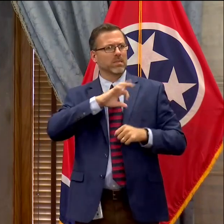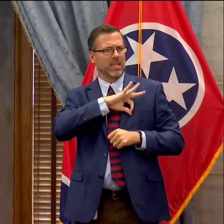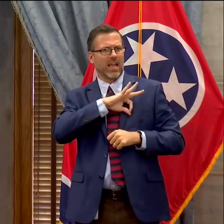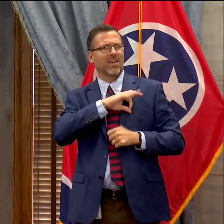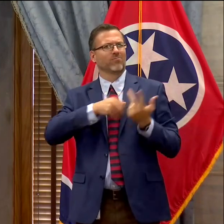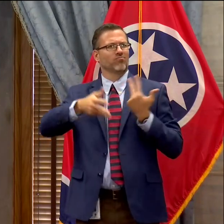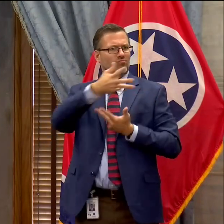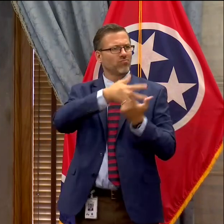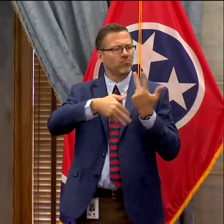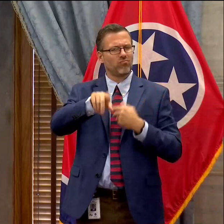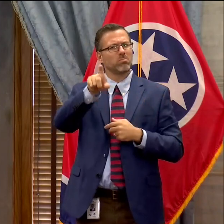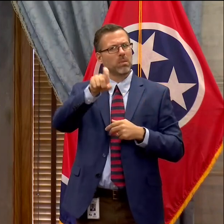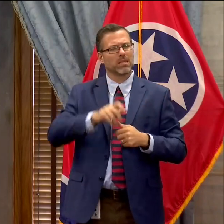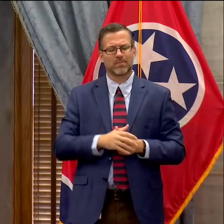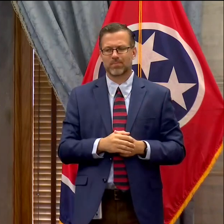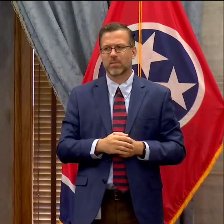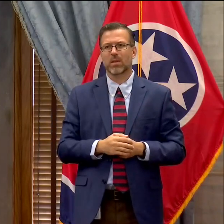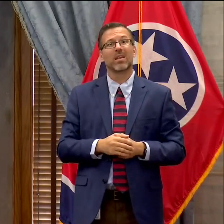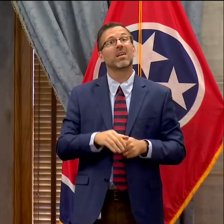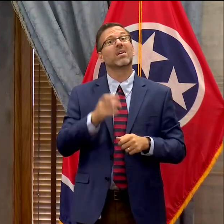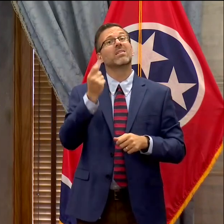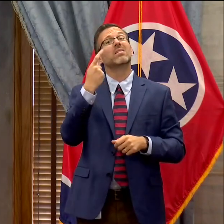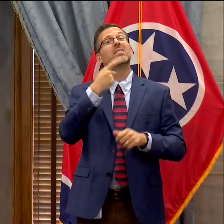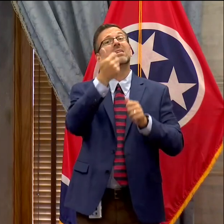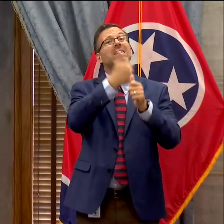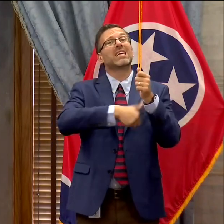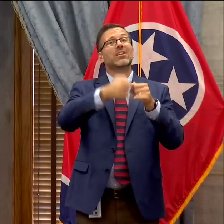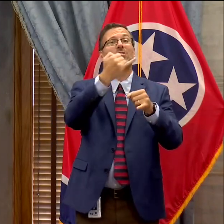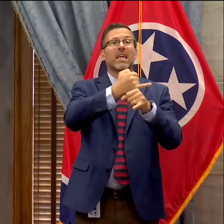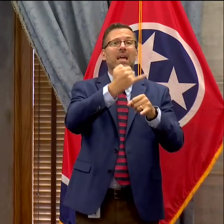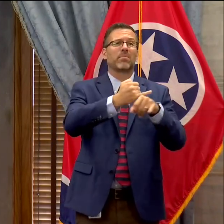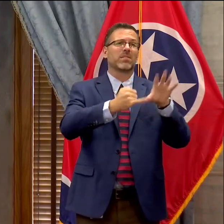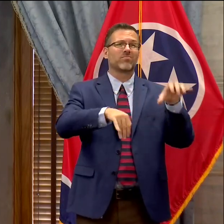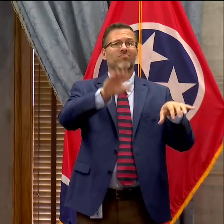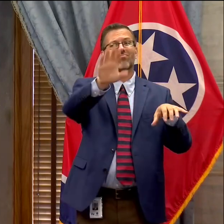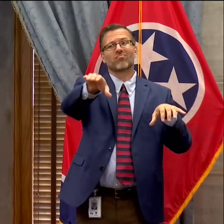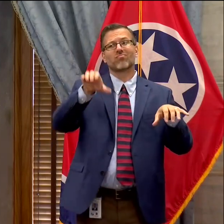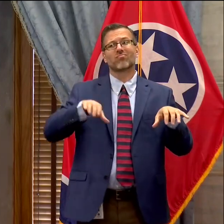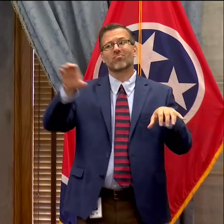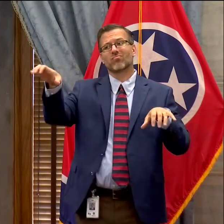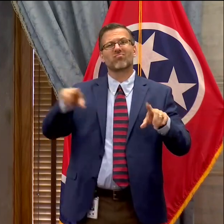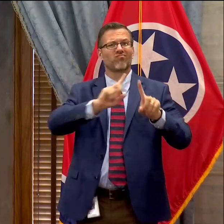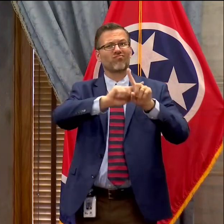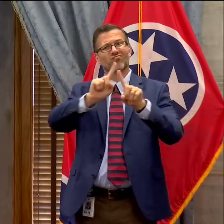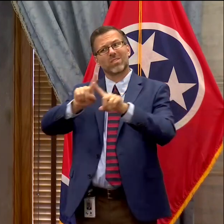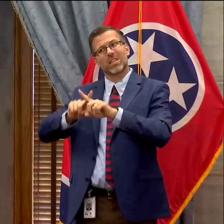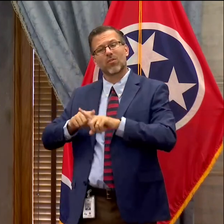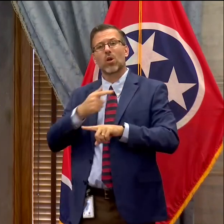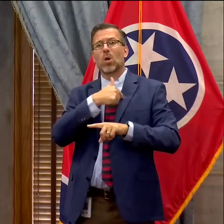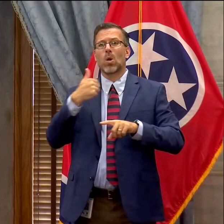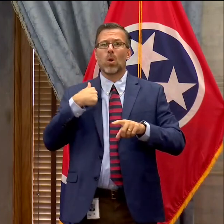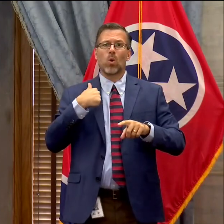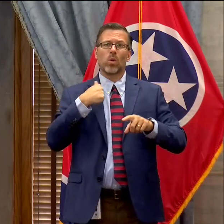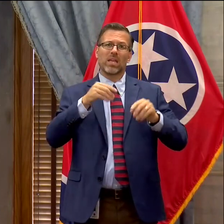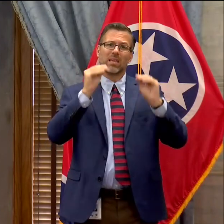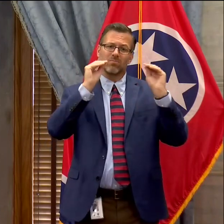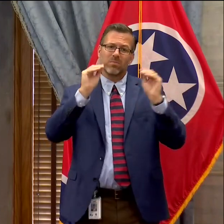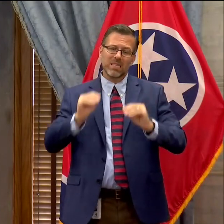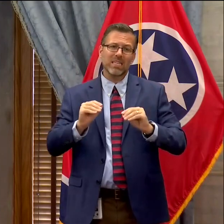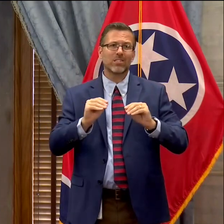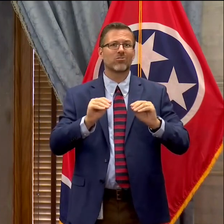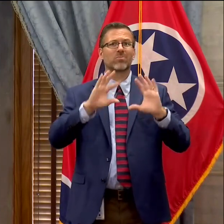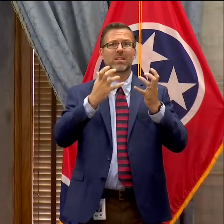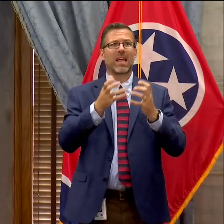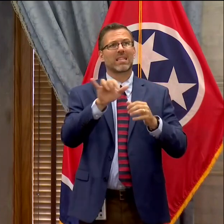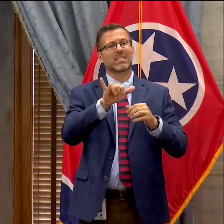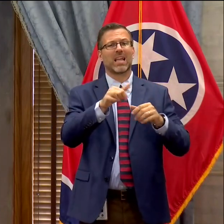This is also going to look different at every campus. We do everything from trained welders to physicians in Tennessee Higher Education. And so I